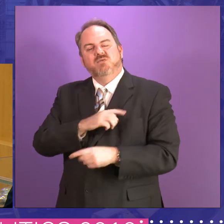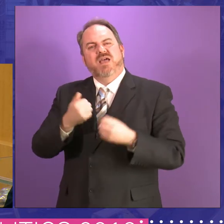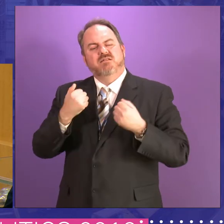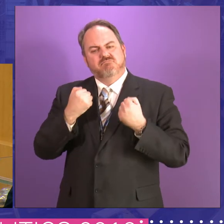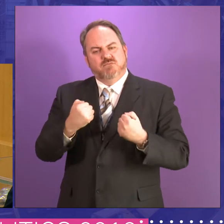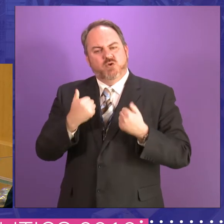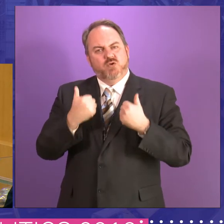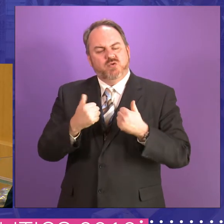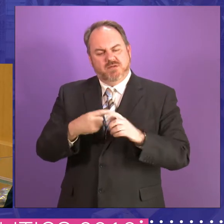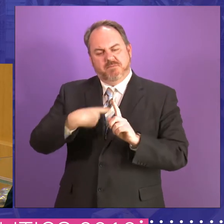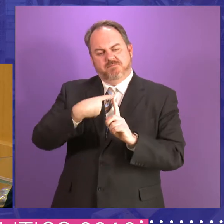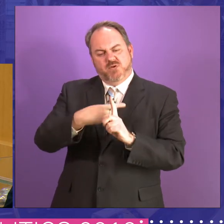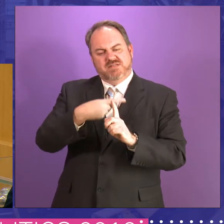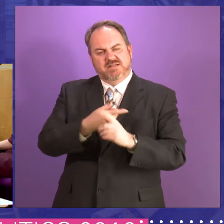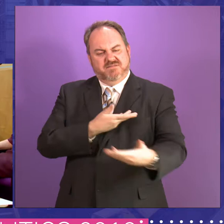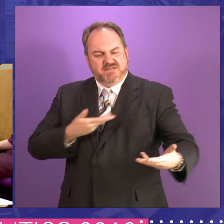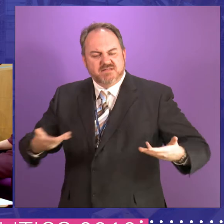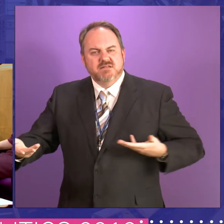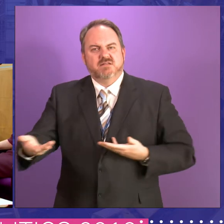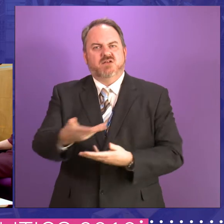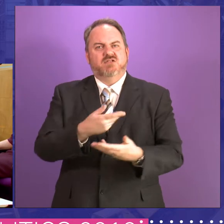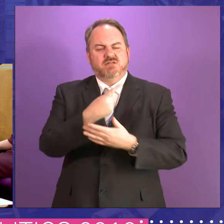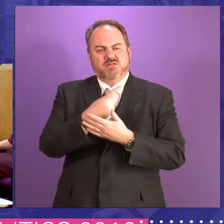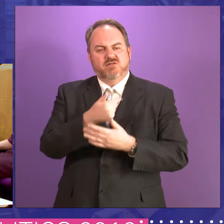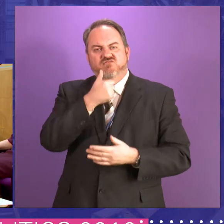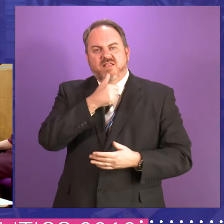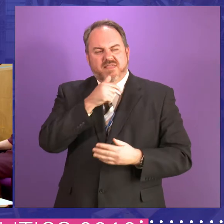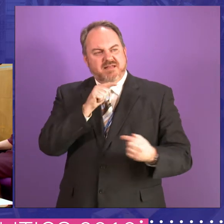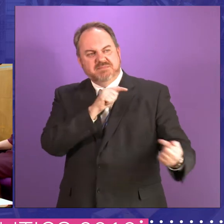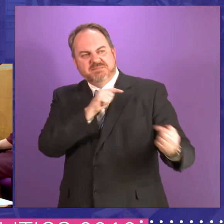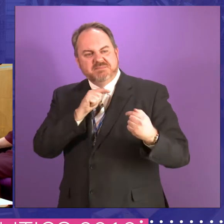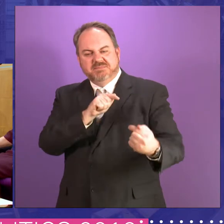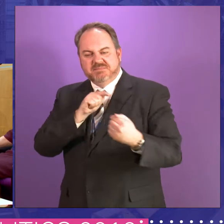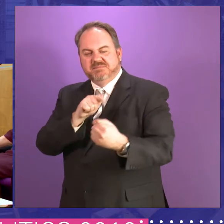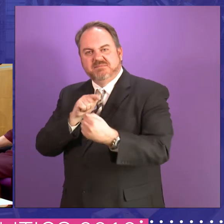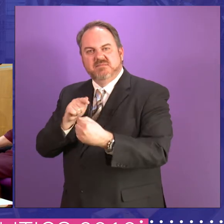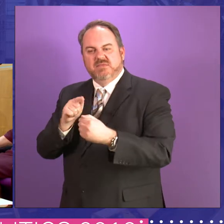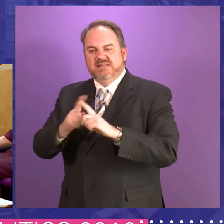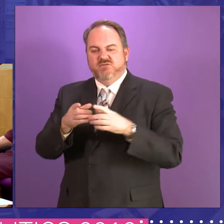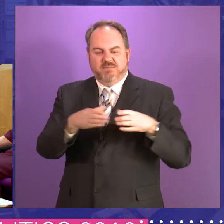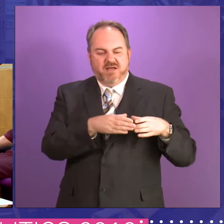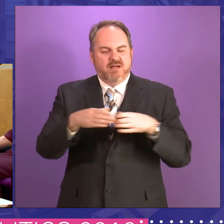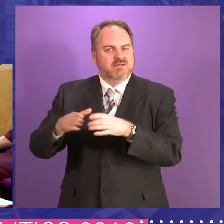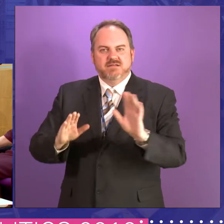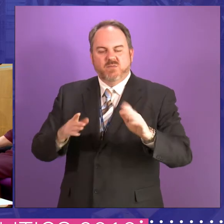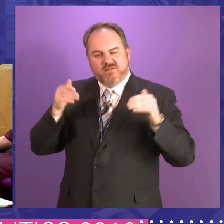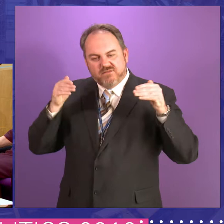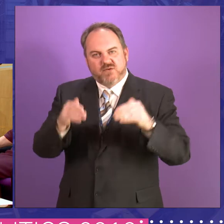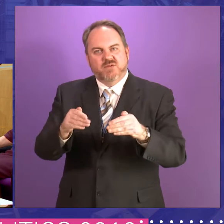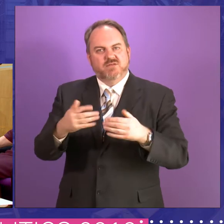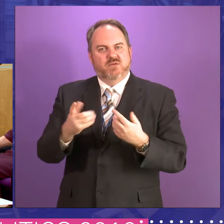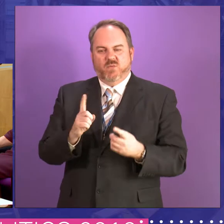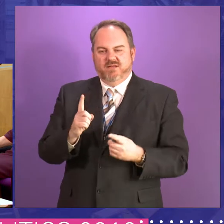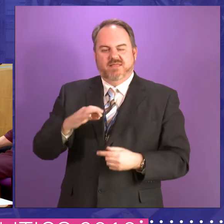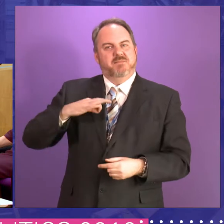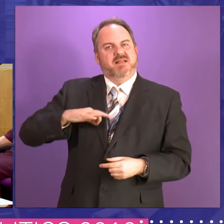very seriously, um, and, discussed things absolutely on their merits. Um, and the amount of